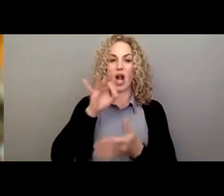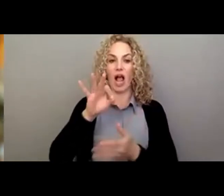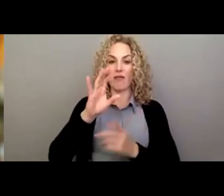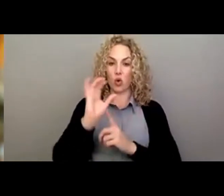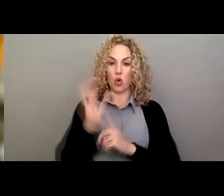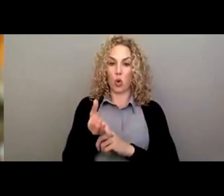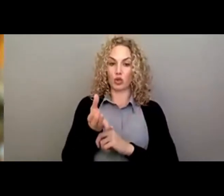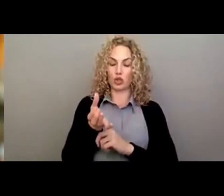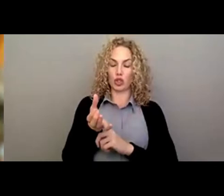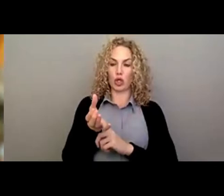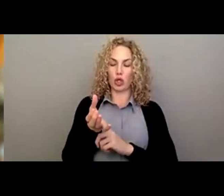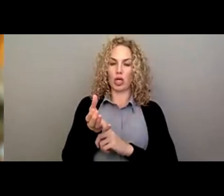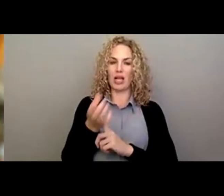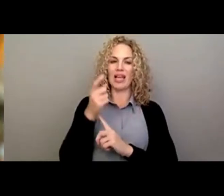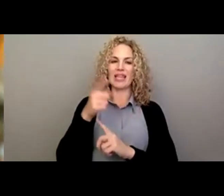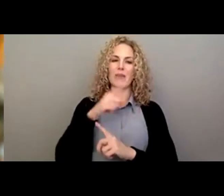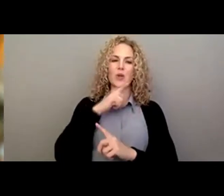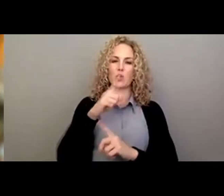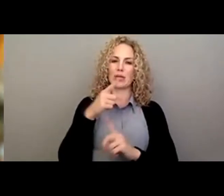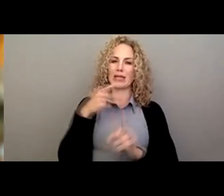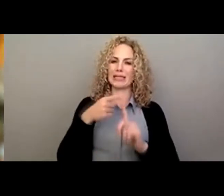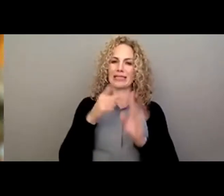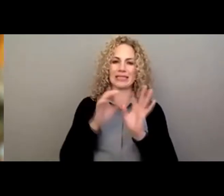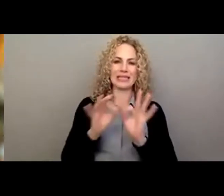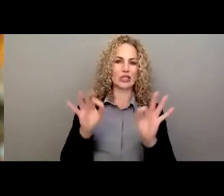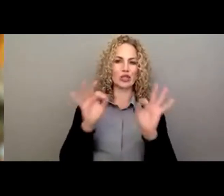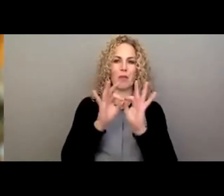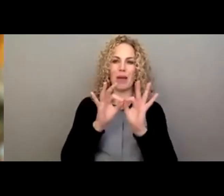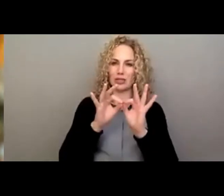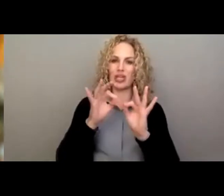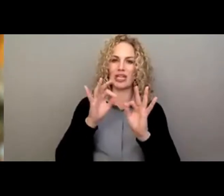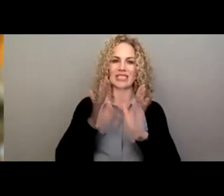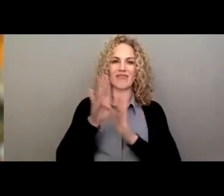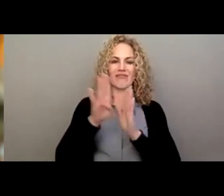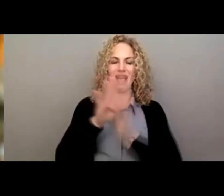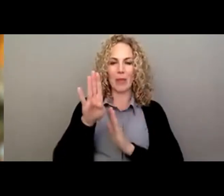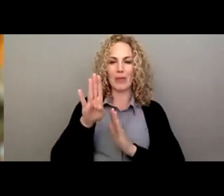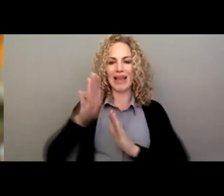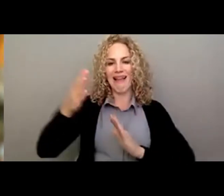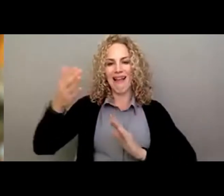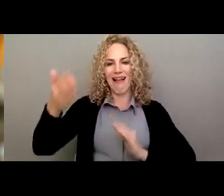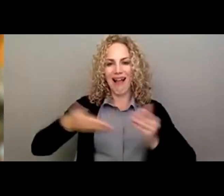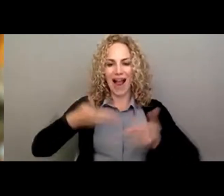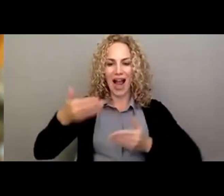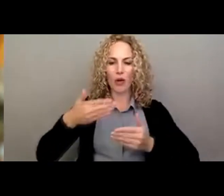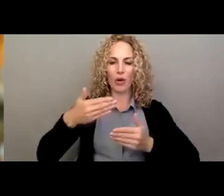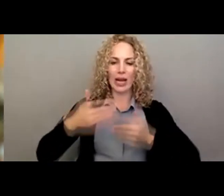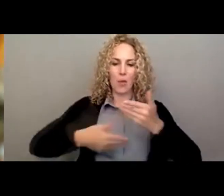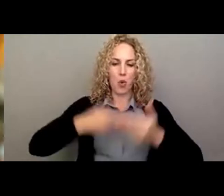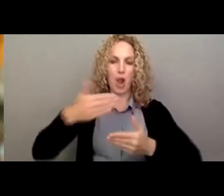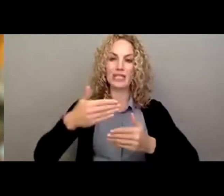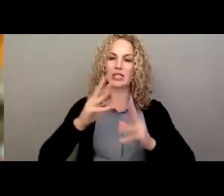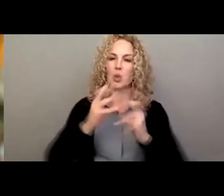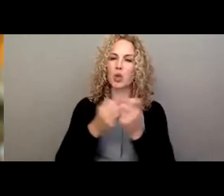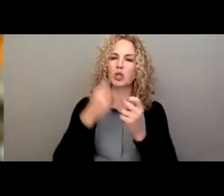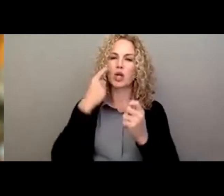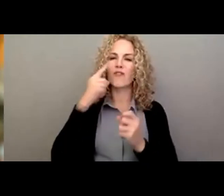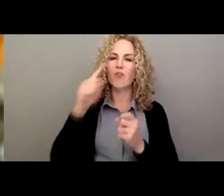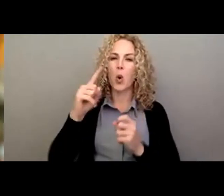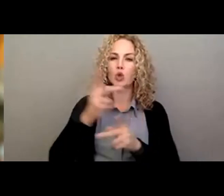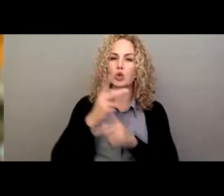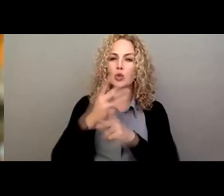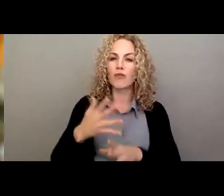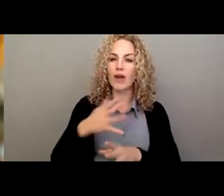instrumental in developing hiring process workshops for supervisors and managers that